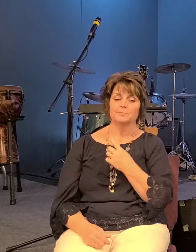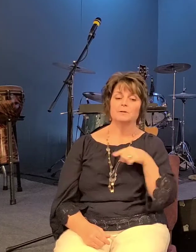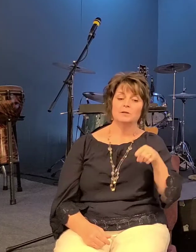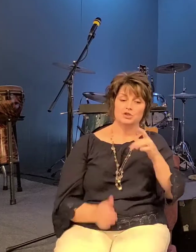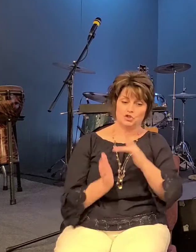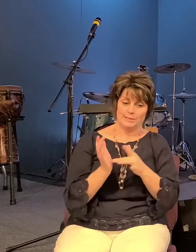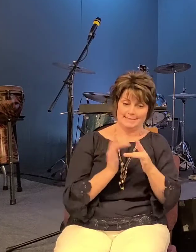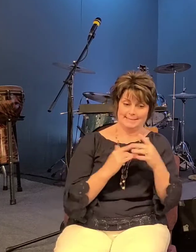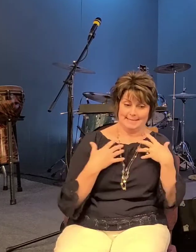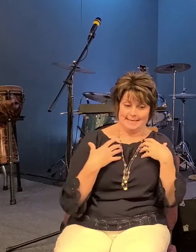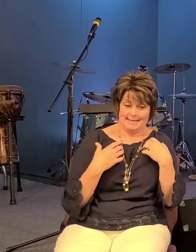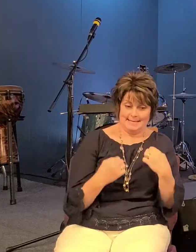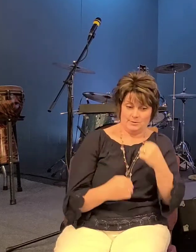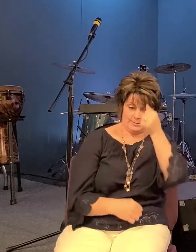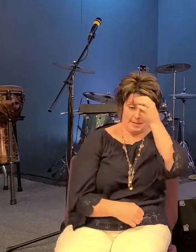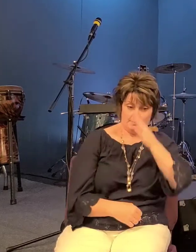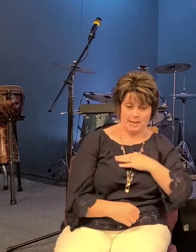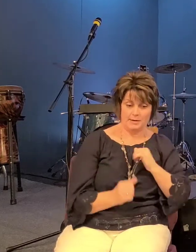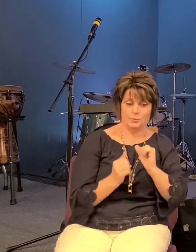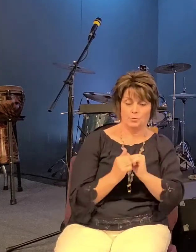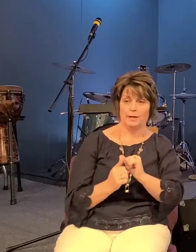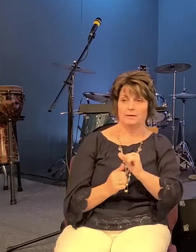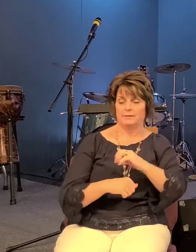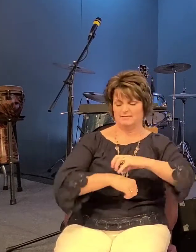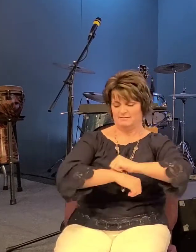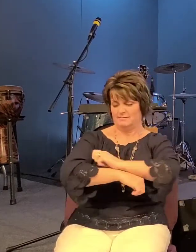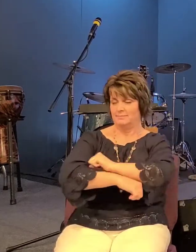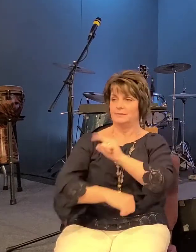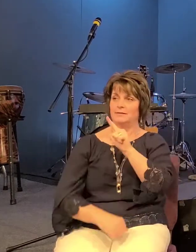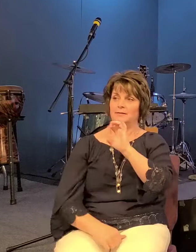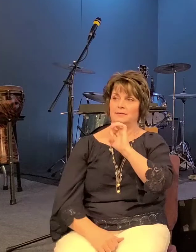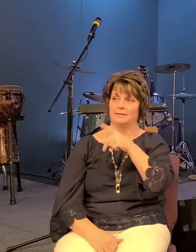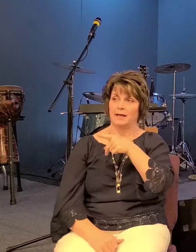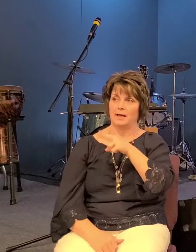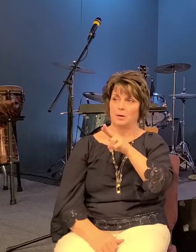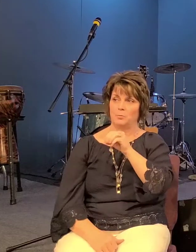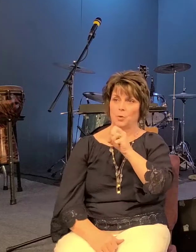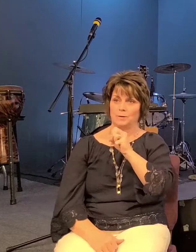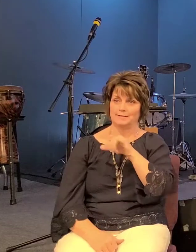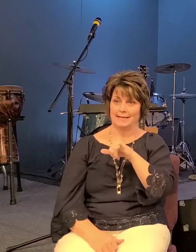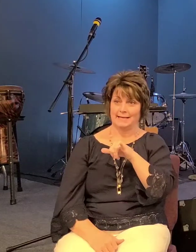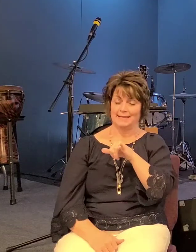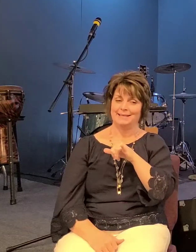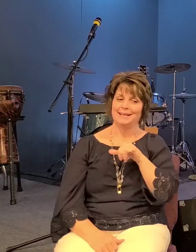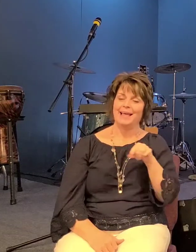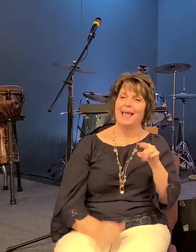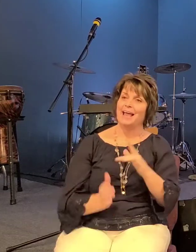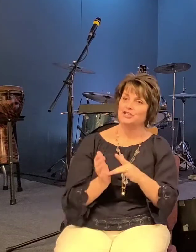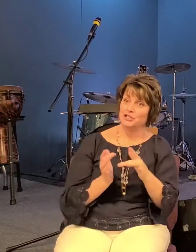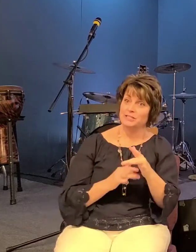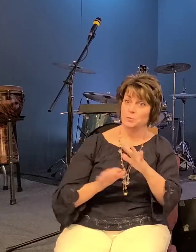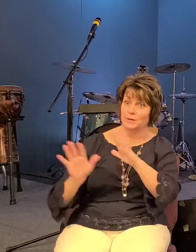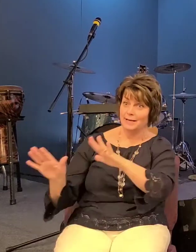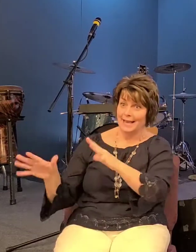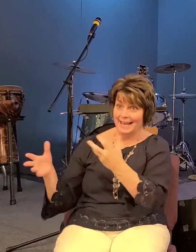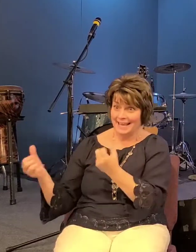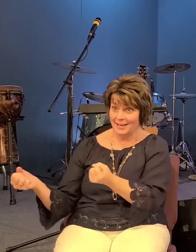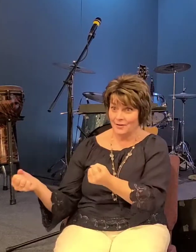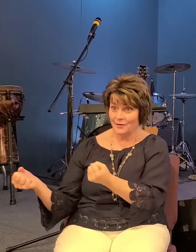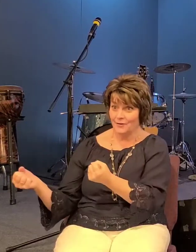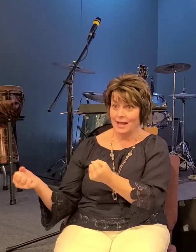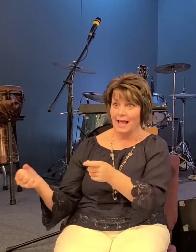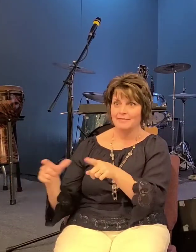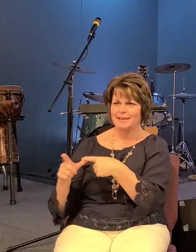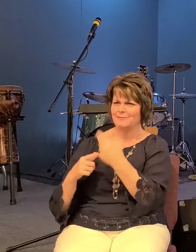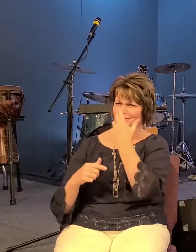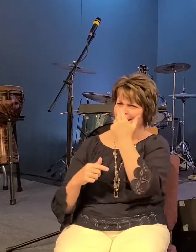jesus told the man don't tell anyone and this is the funny thing about jesus he would do these things and he would say don't tell anybody